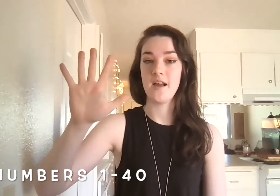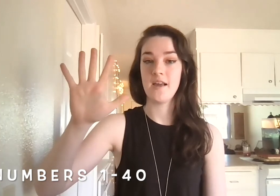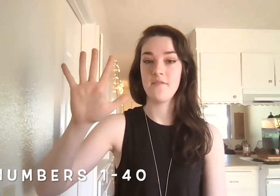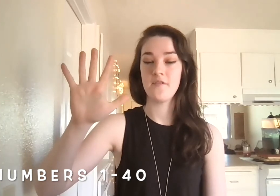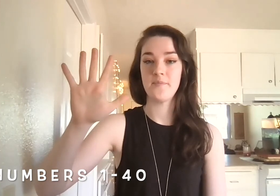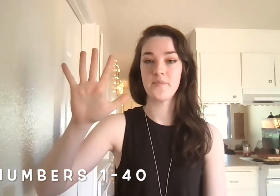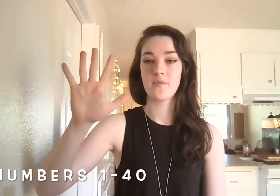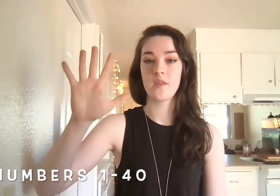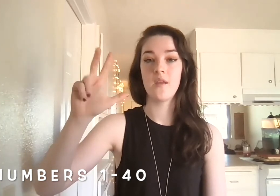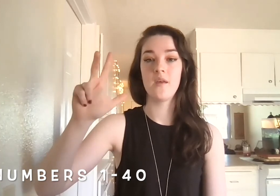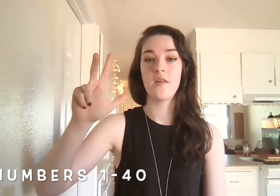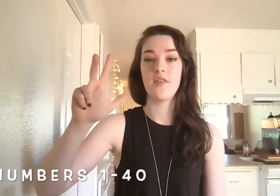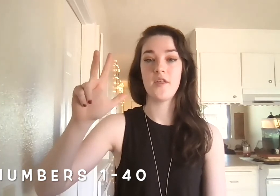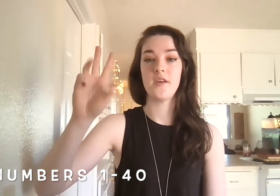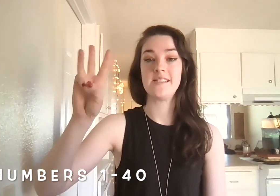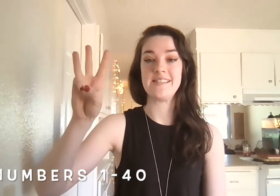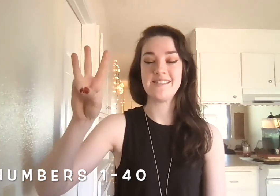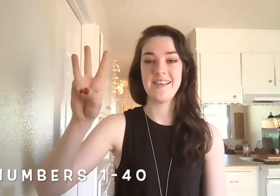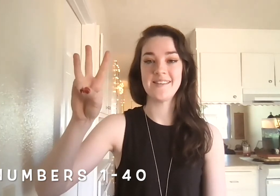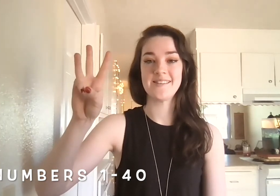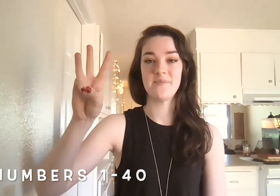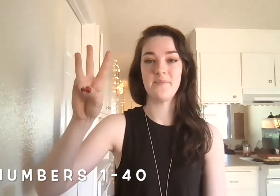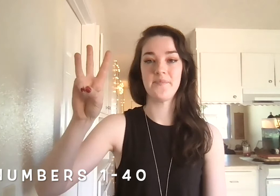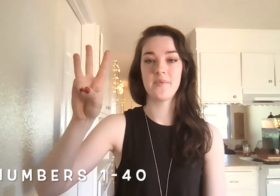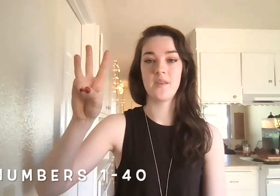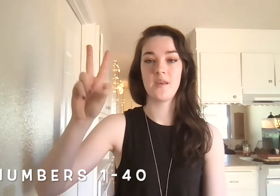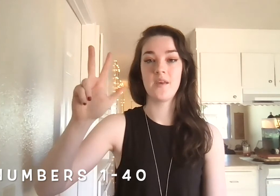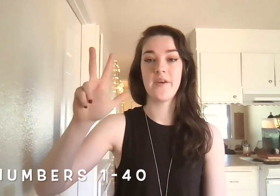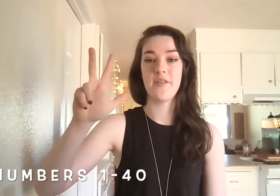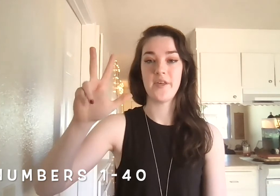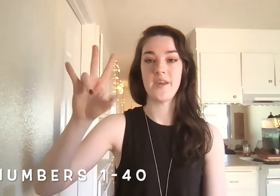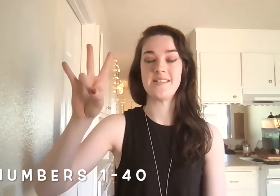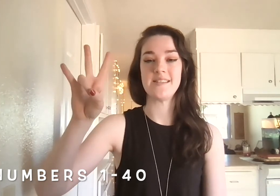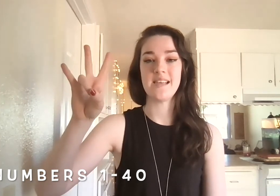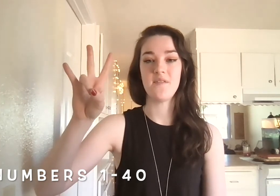36, 37,